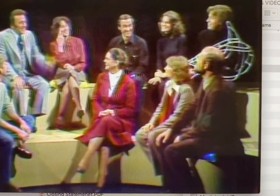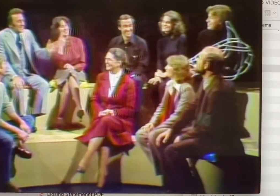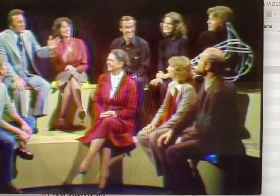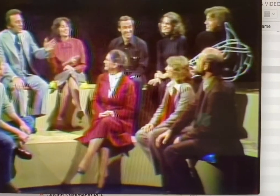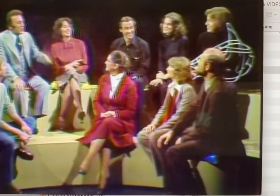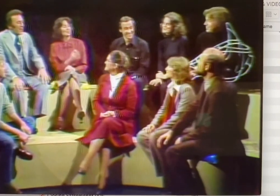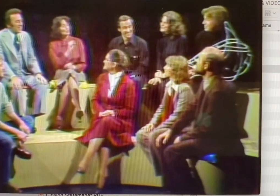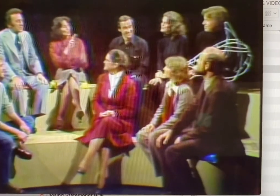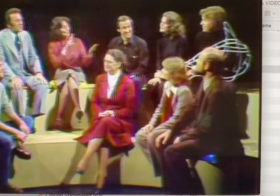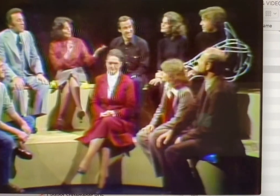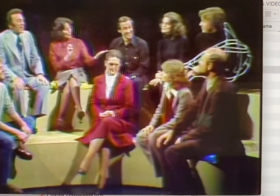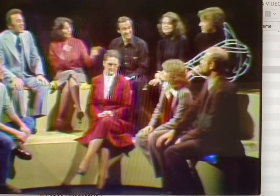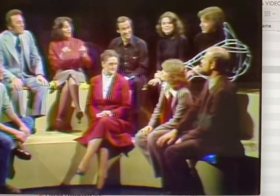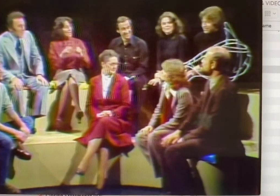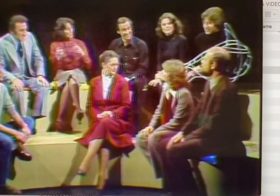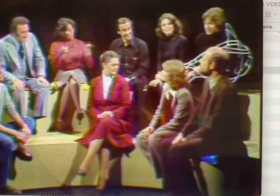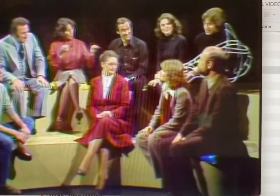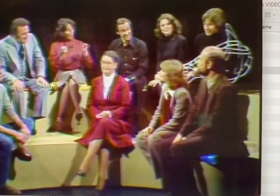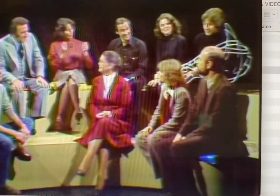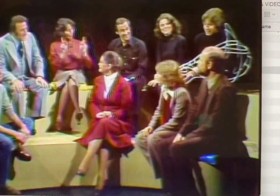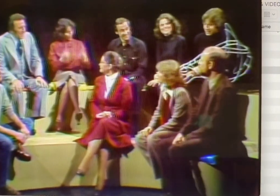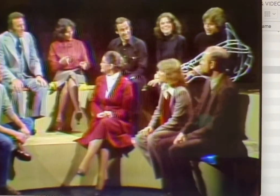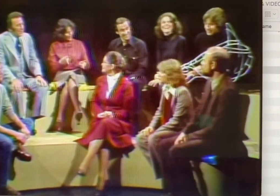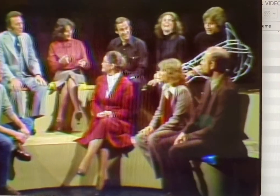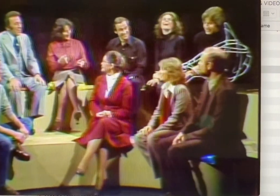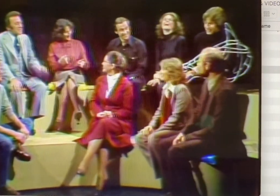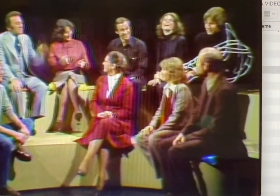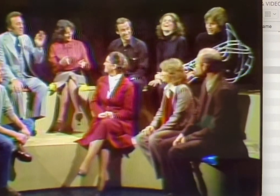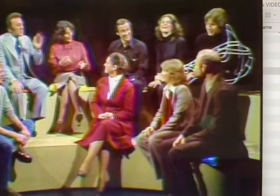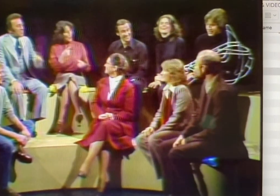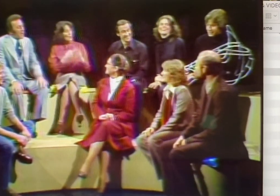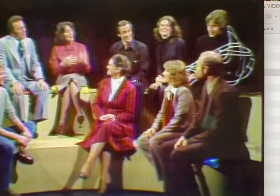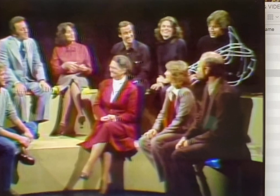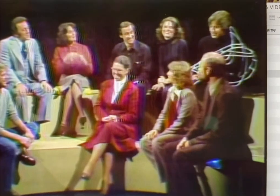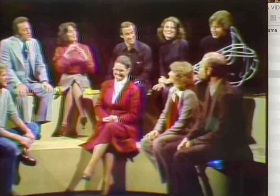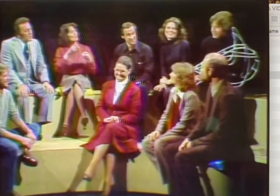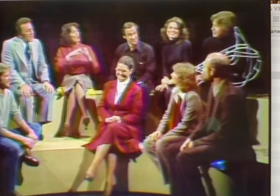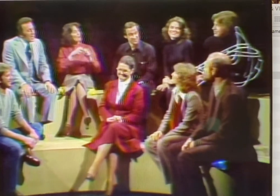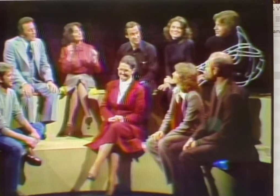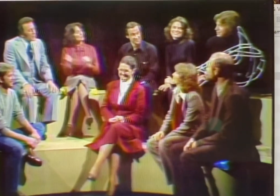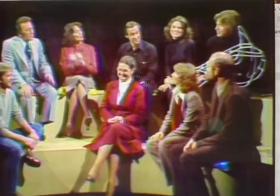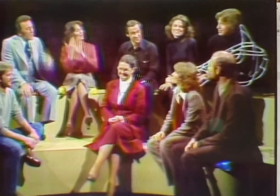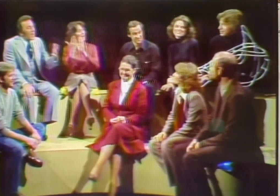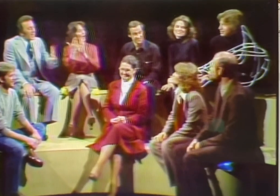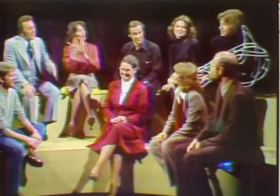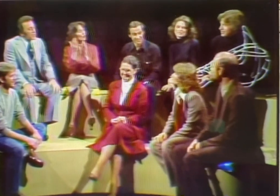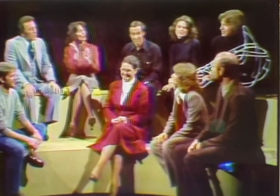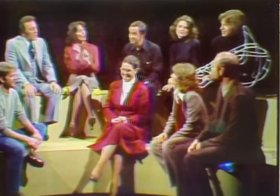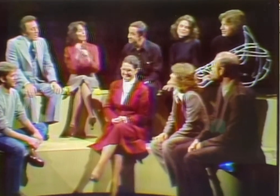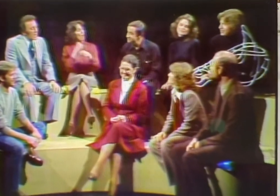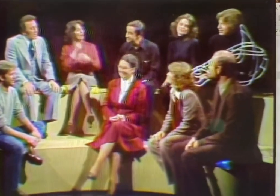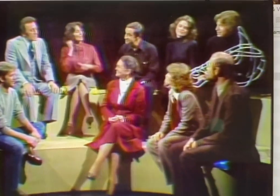Sue, as the director person, what special problems did you encounter blocking a show like Equus?